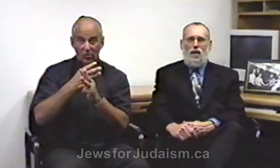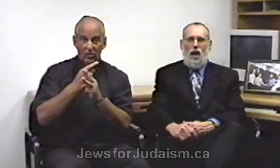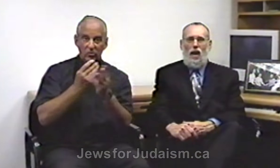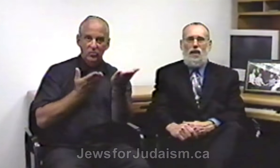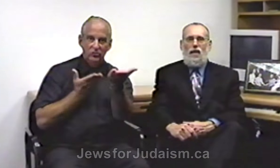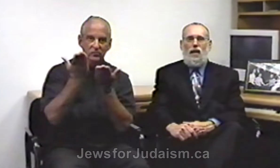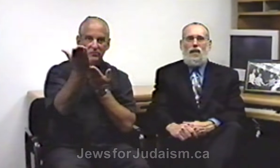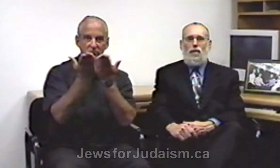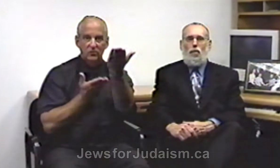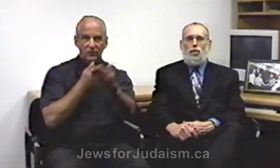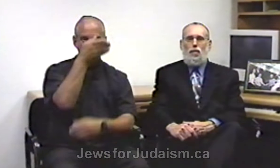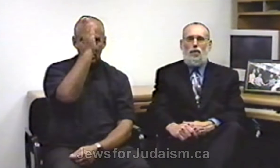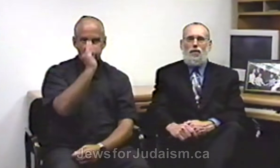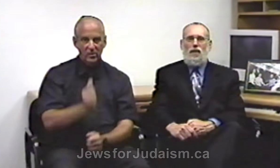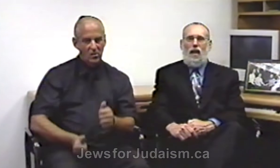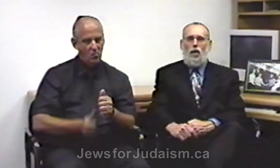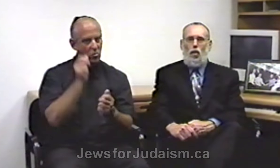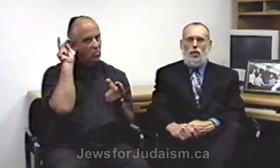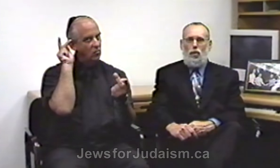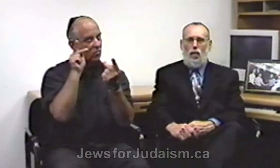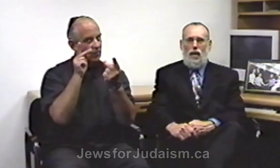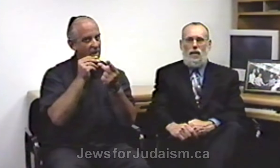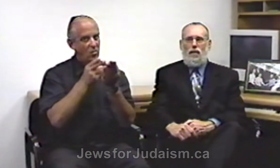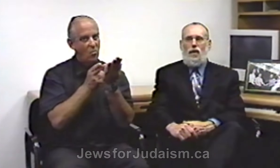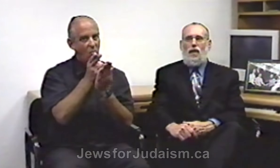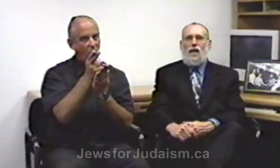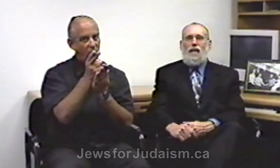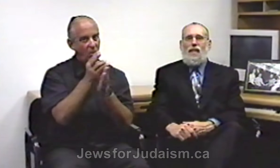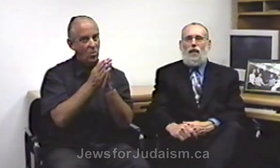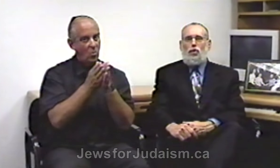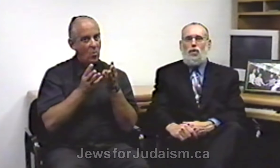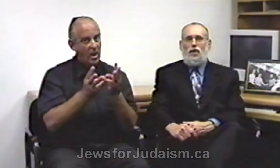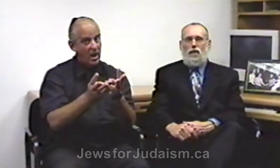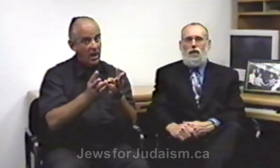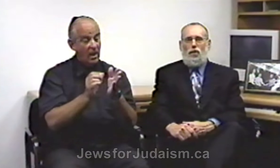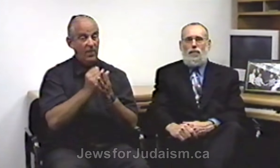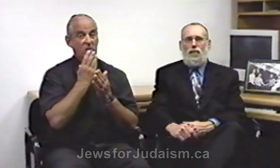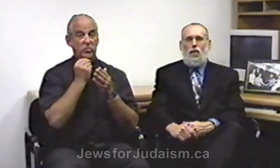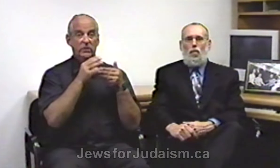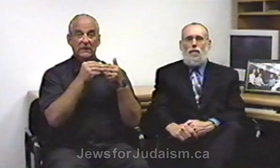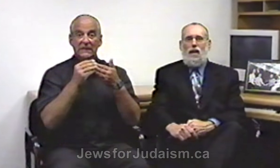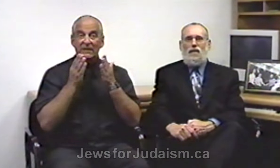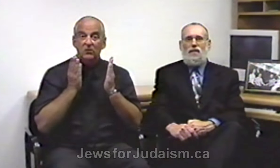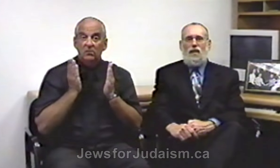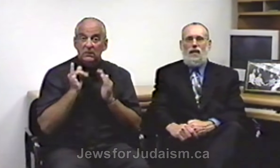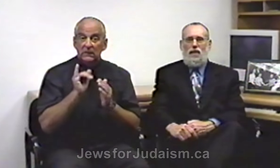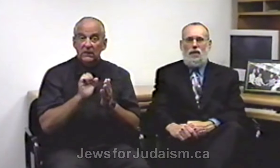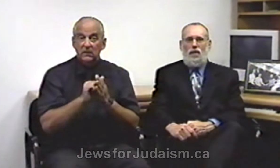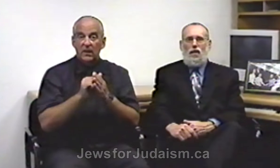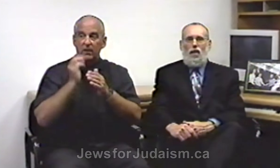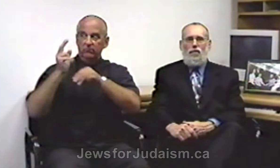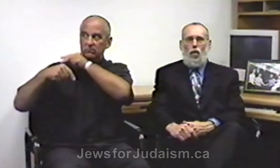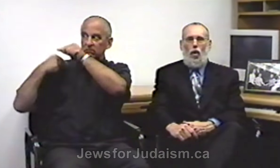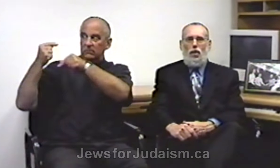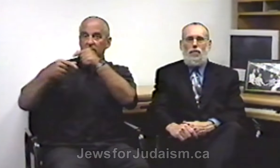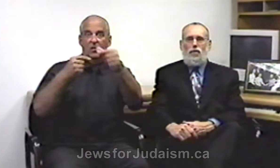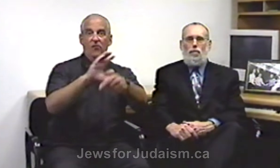God in the most perfect and holy way. That Jewish leader will be a descendant of all of the